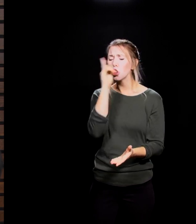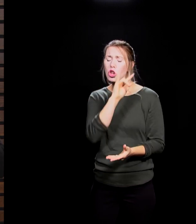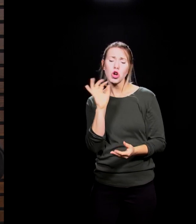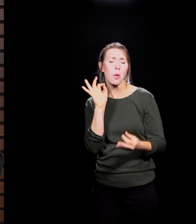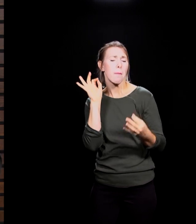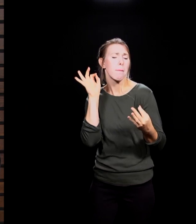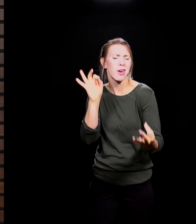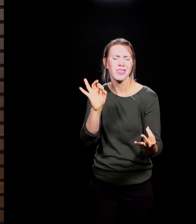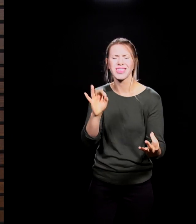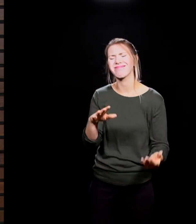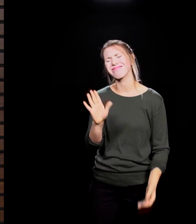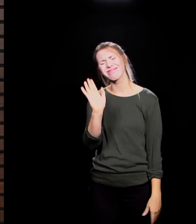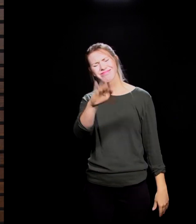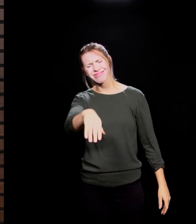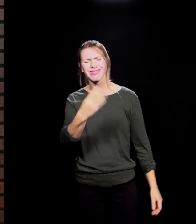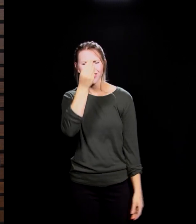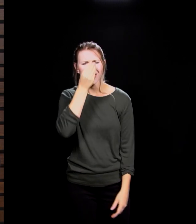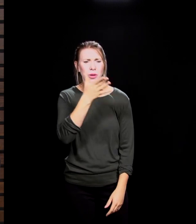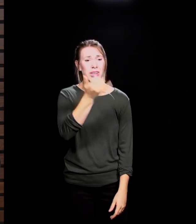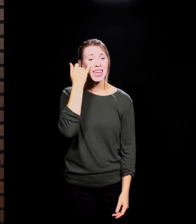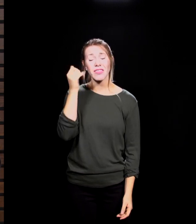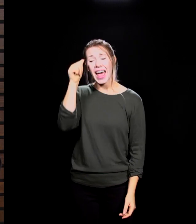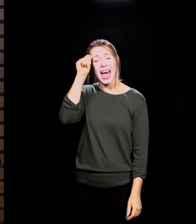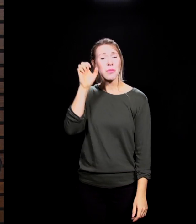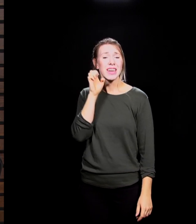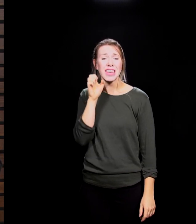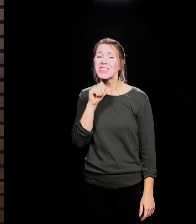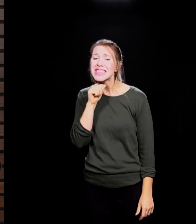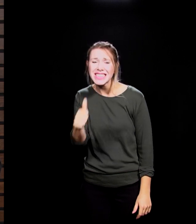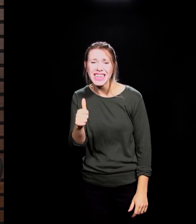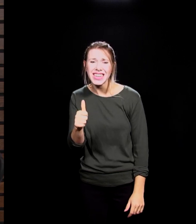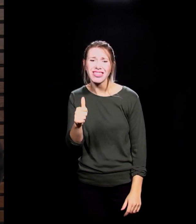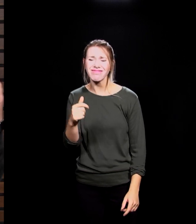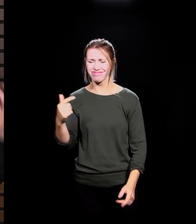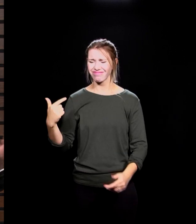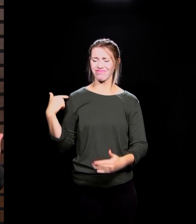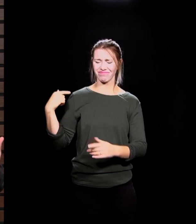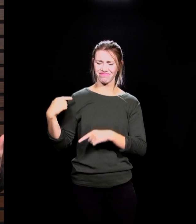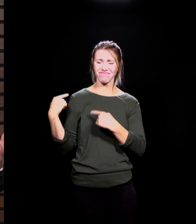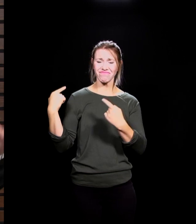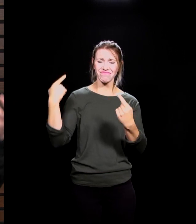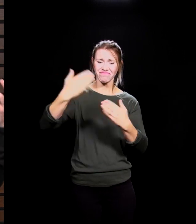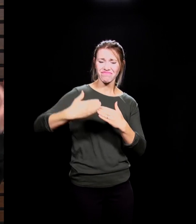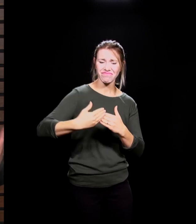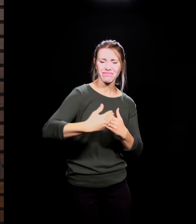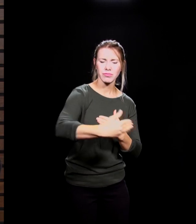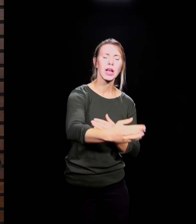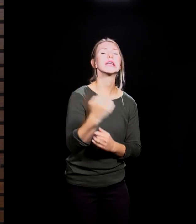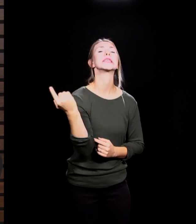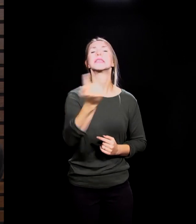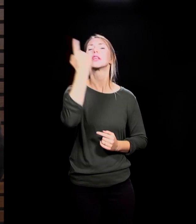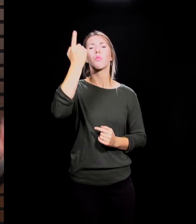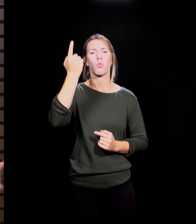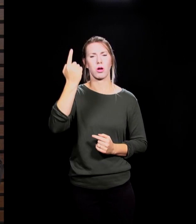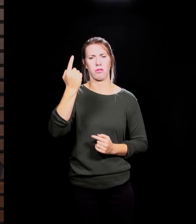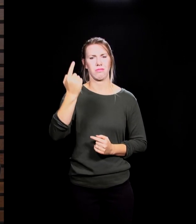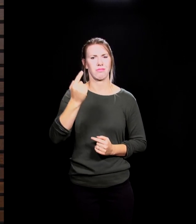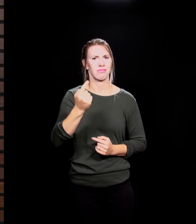would have found a way to mess it up for all of us, okay? And so this is the reality that because Adam and Eve sinned, all of humanity, all generations